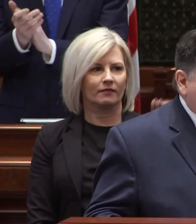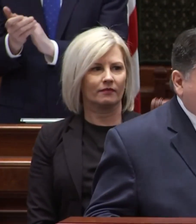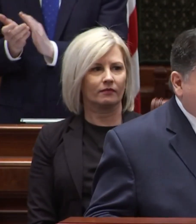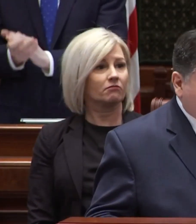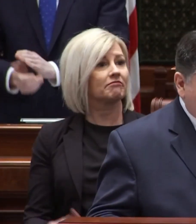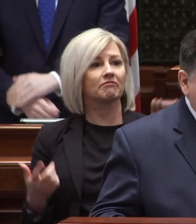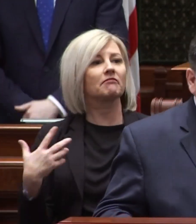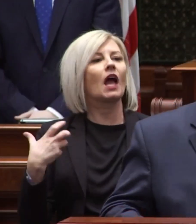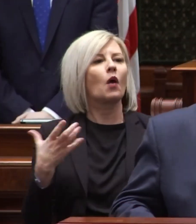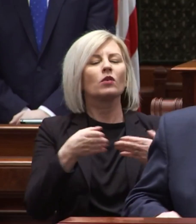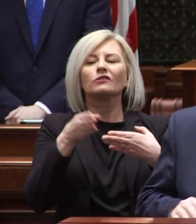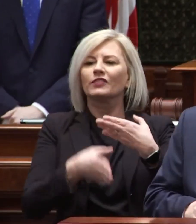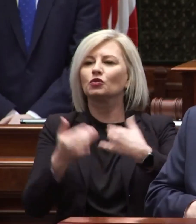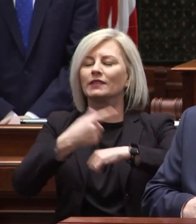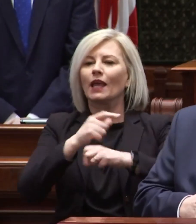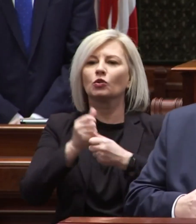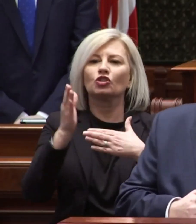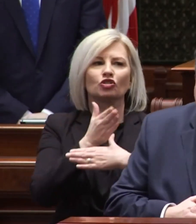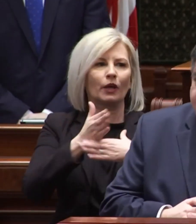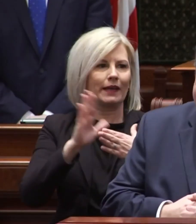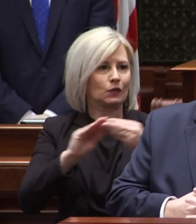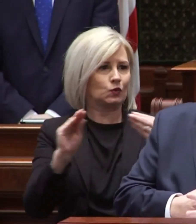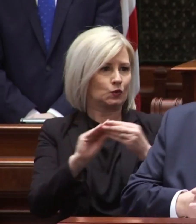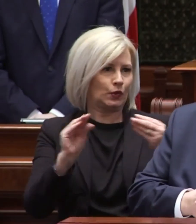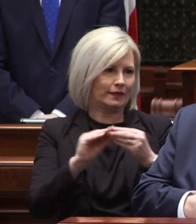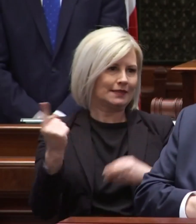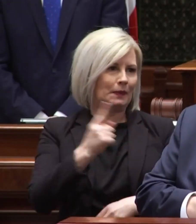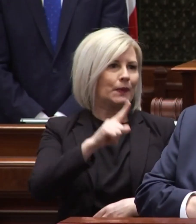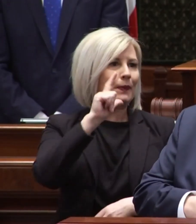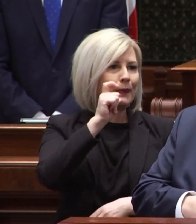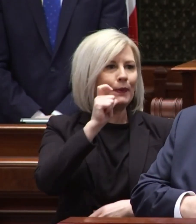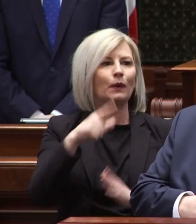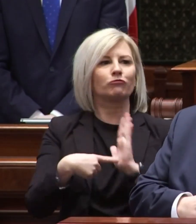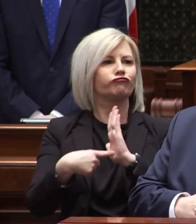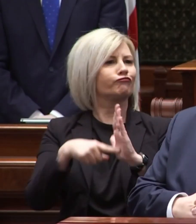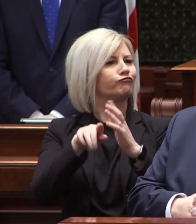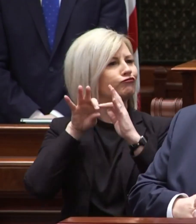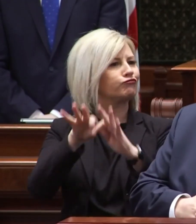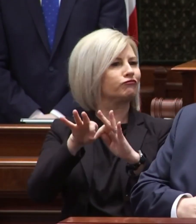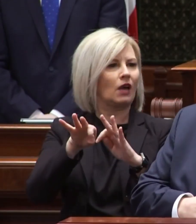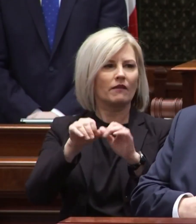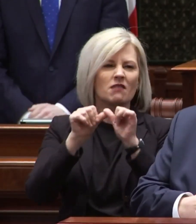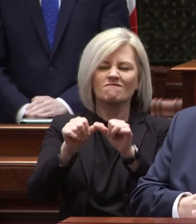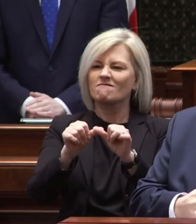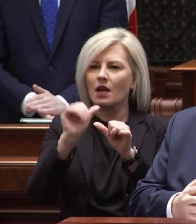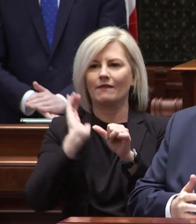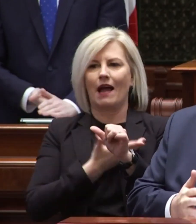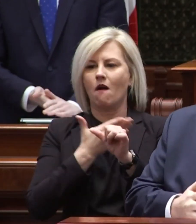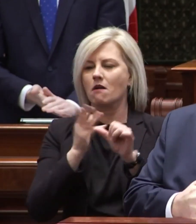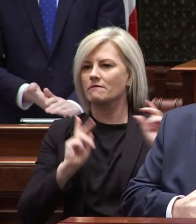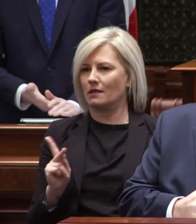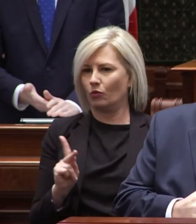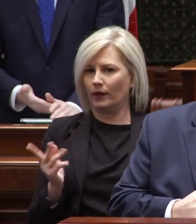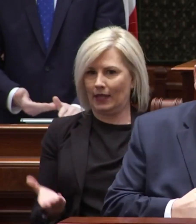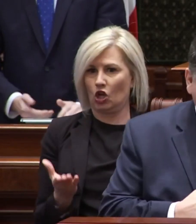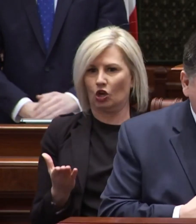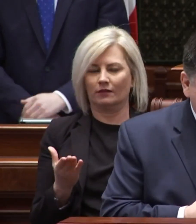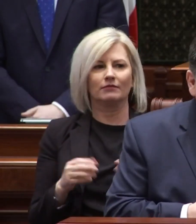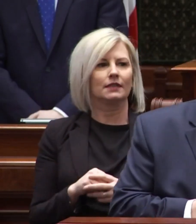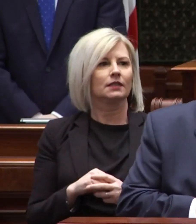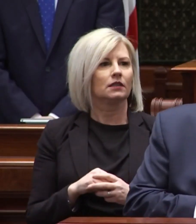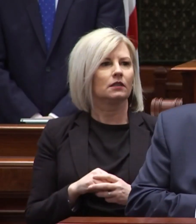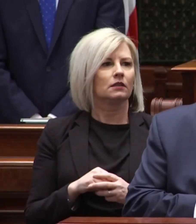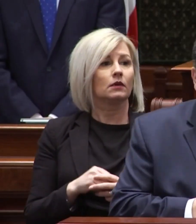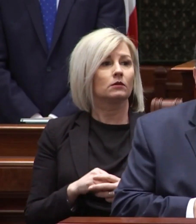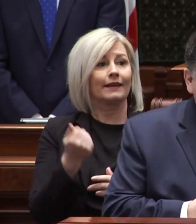I want to conclude today with sharing a story of someone who exemplifies the tenacity of our people here in the Prairie State.